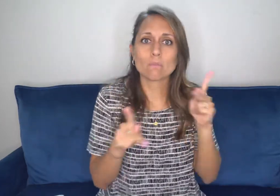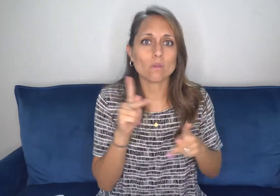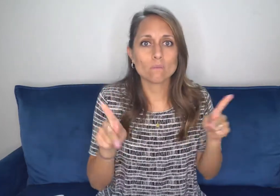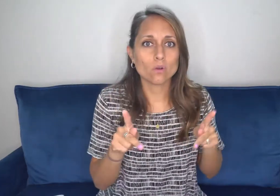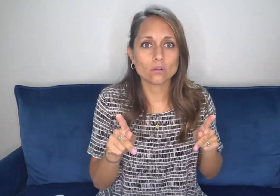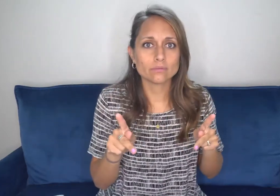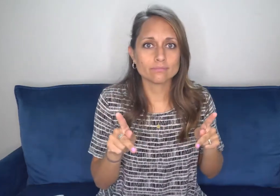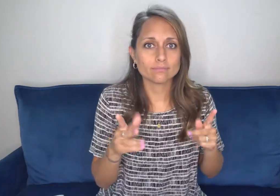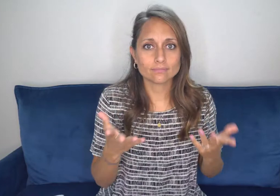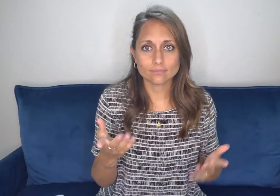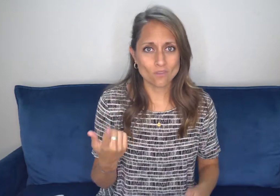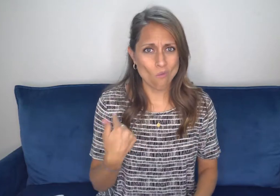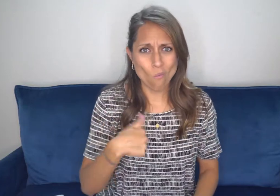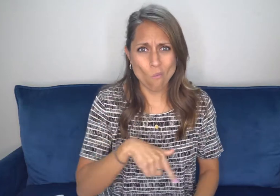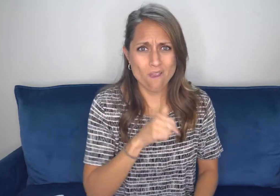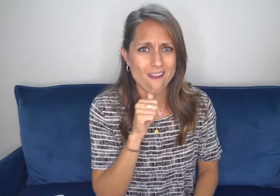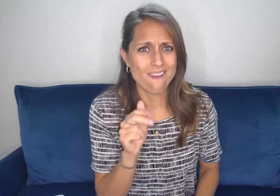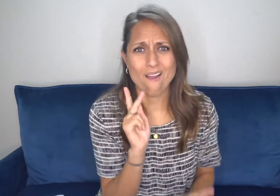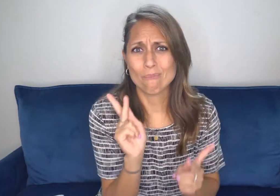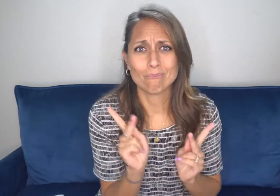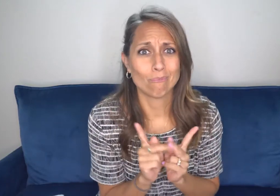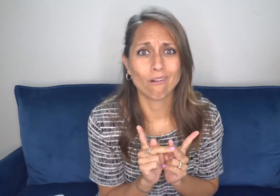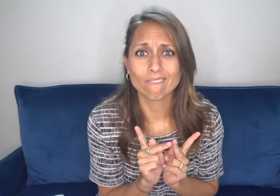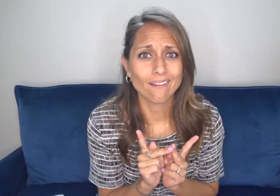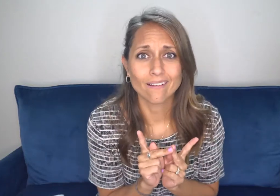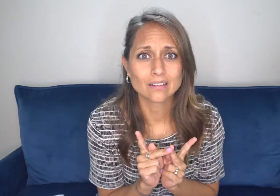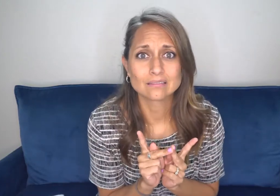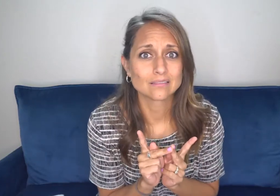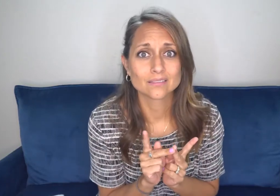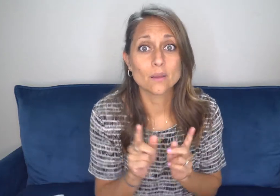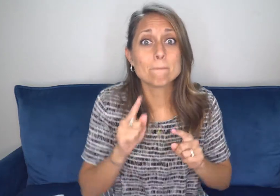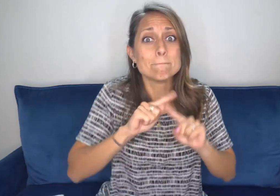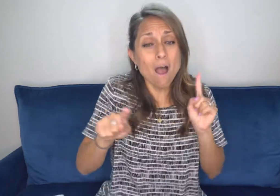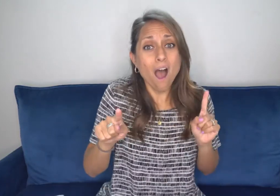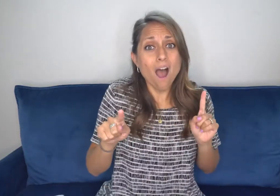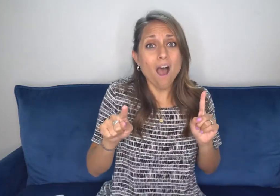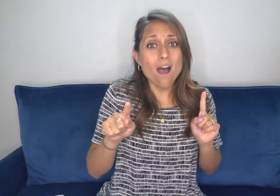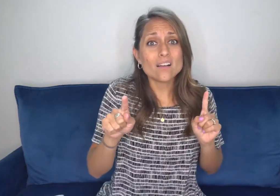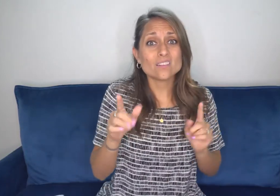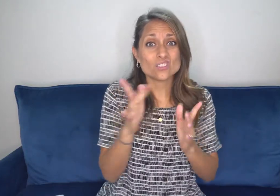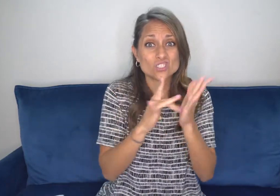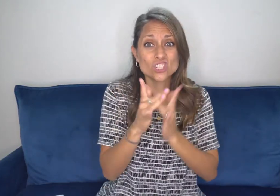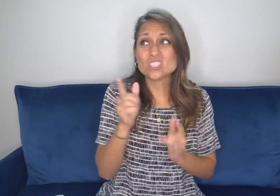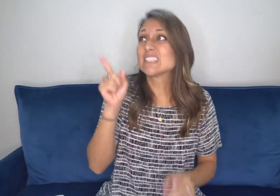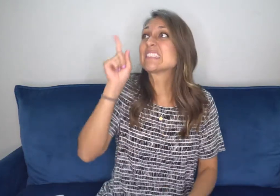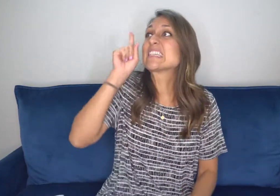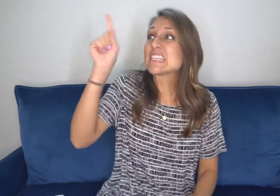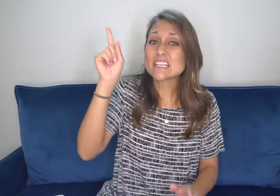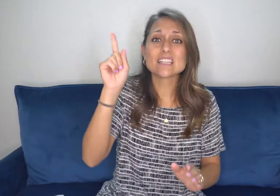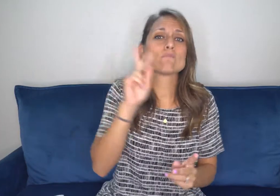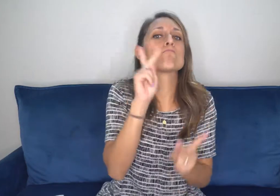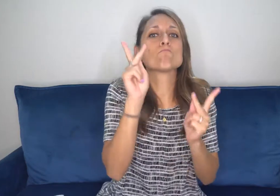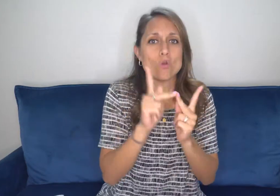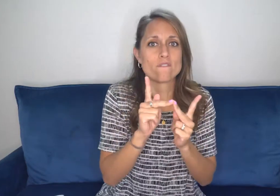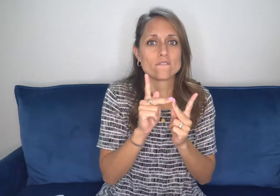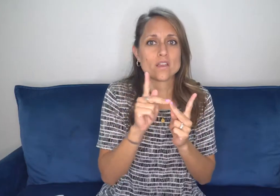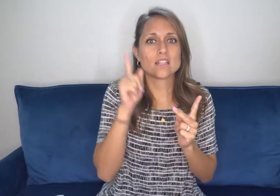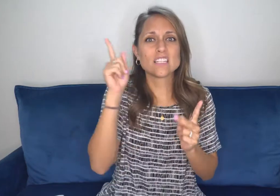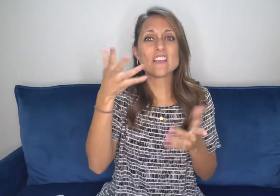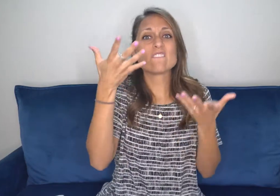Heaven can only accept perfect people. And I think you know that you're not perfect. I think we all know that we're not perfect, but Jesus